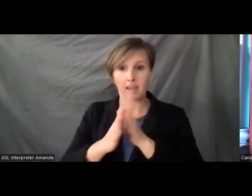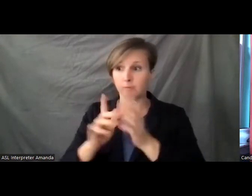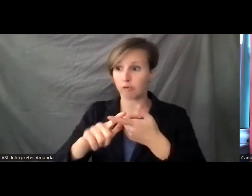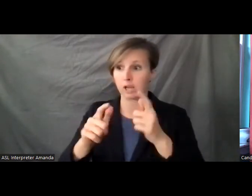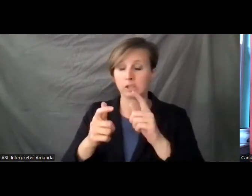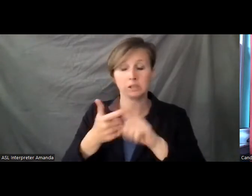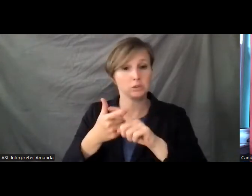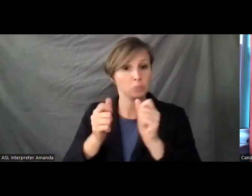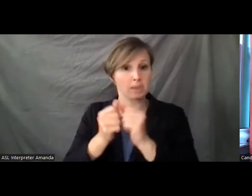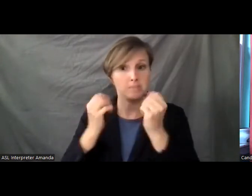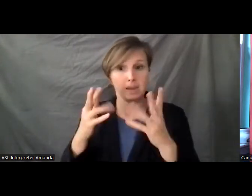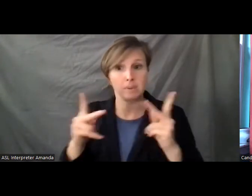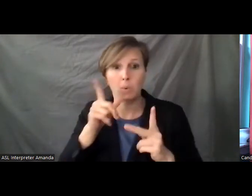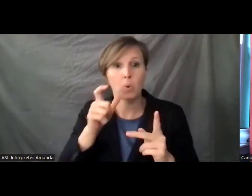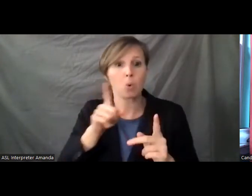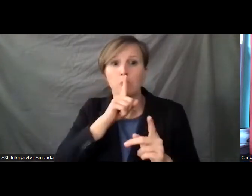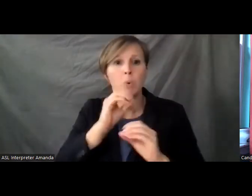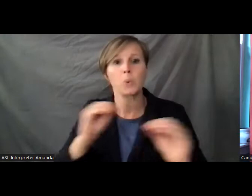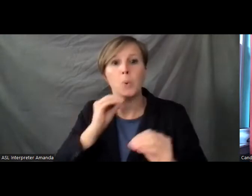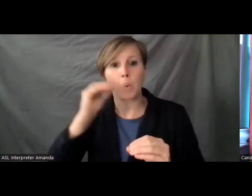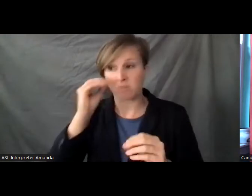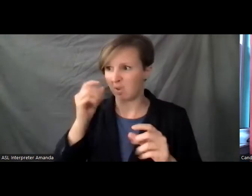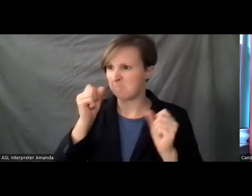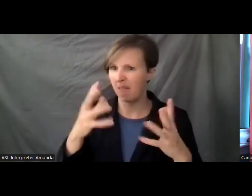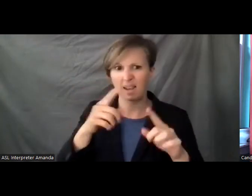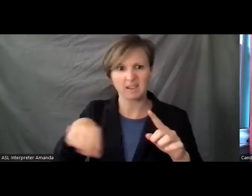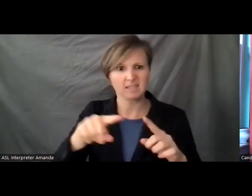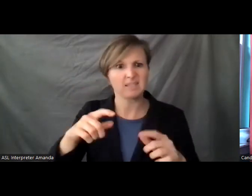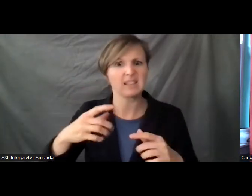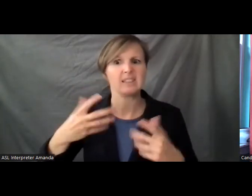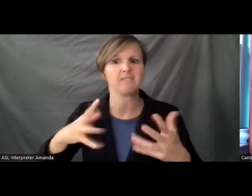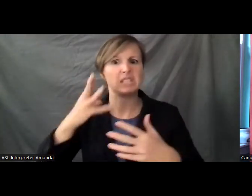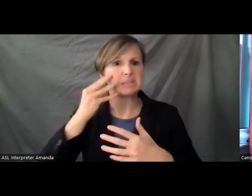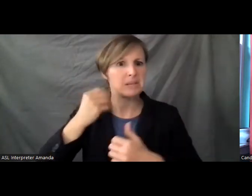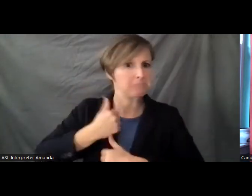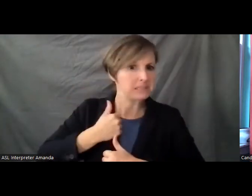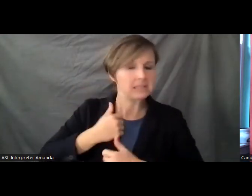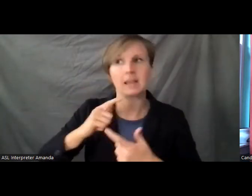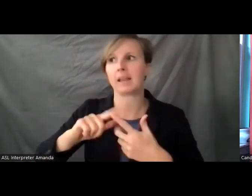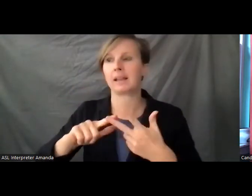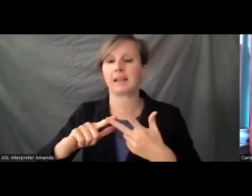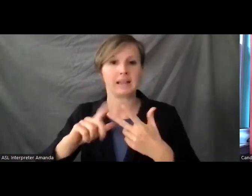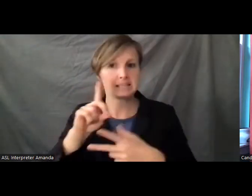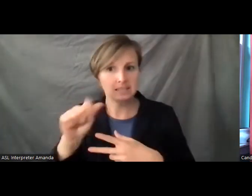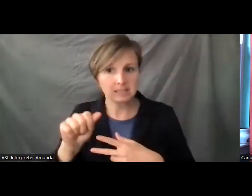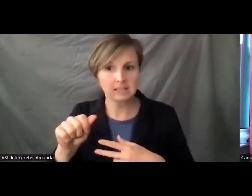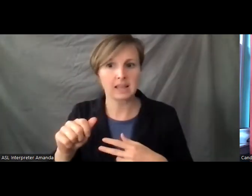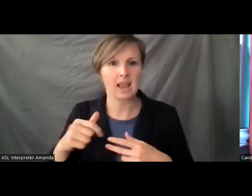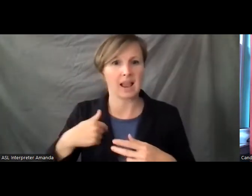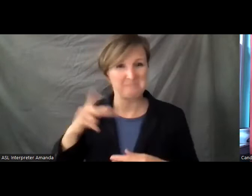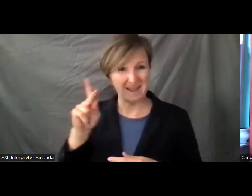a lot of whom were disabled, disabled veterans. And I myself at one point, I had an infection in my knee.